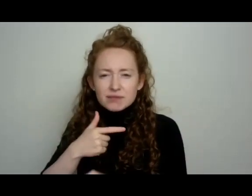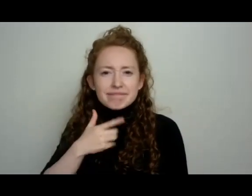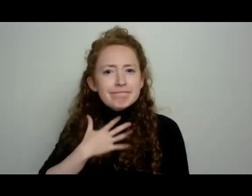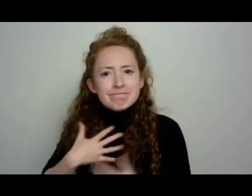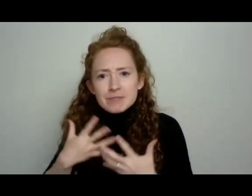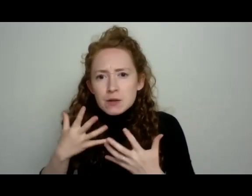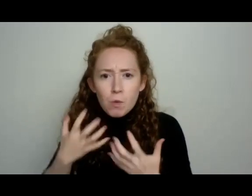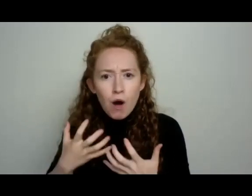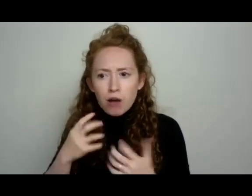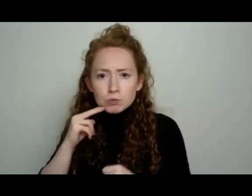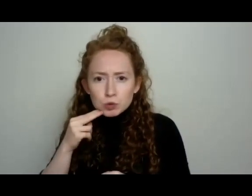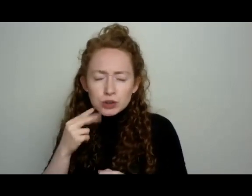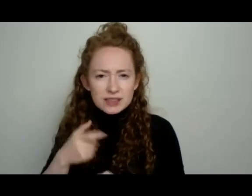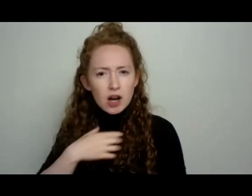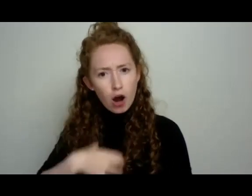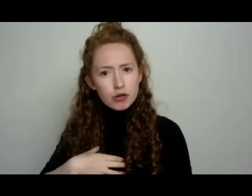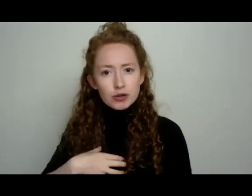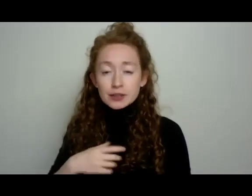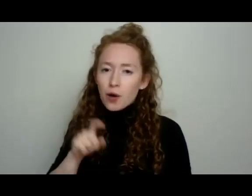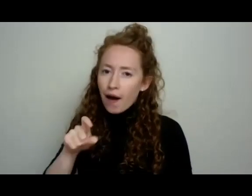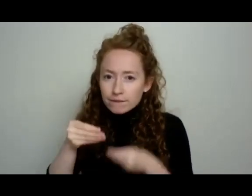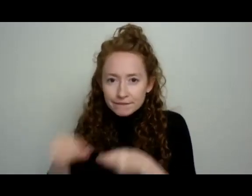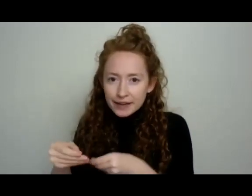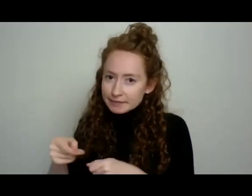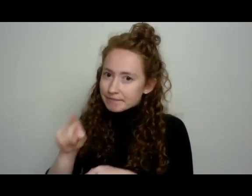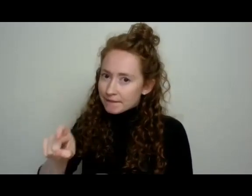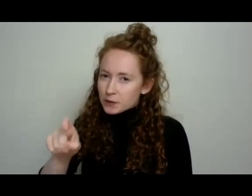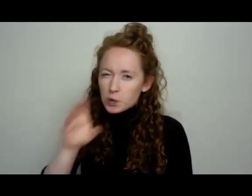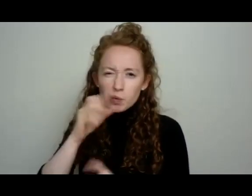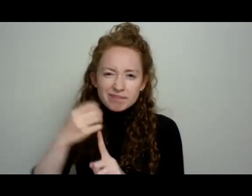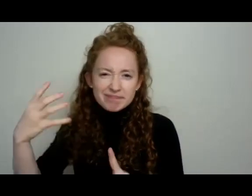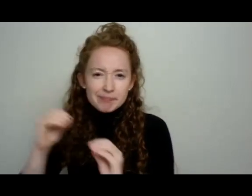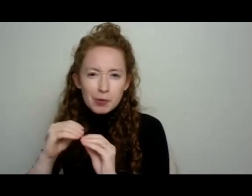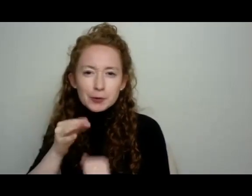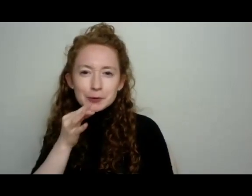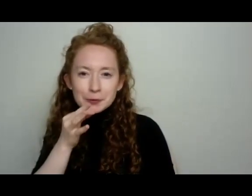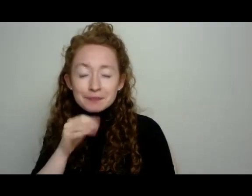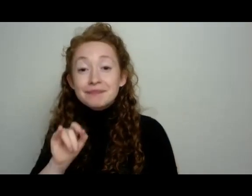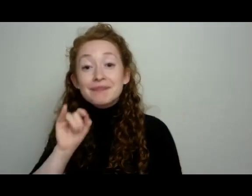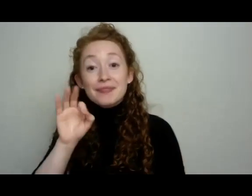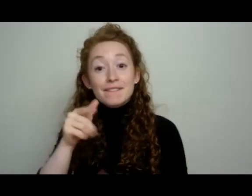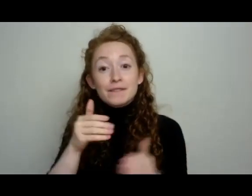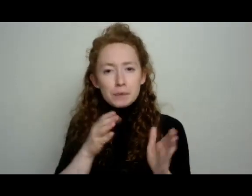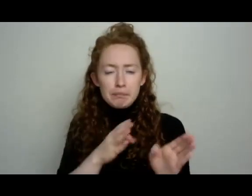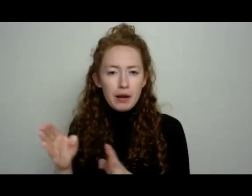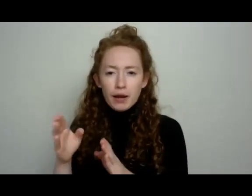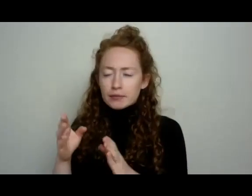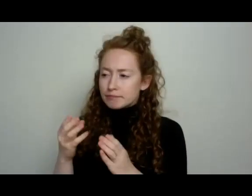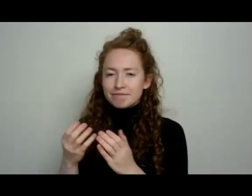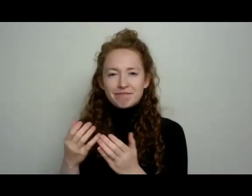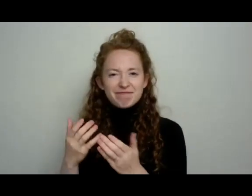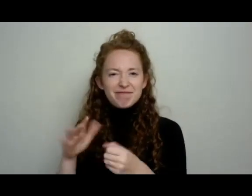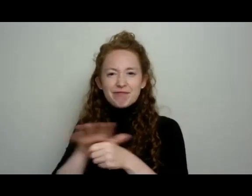all of these things, including containers very soon. And if you're, if you are growing a full size cucumber,